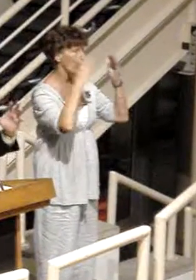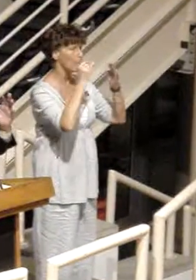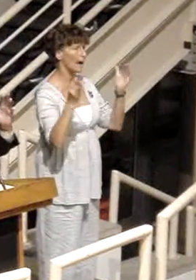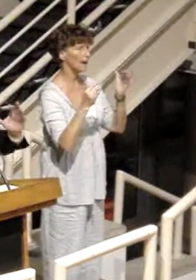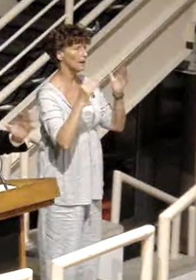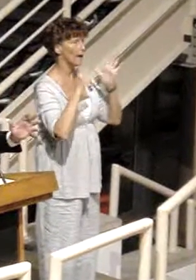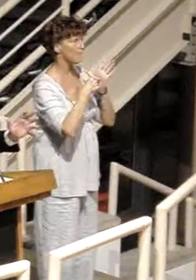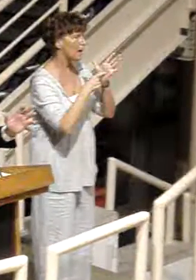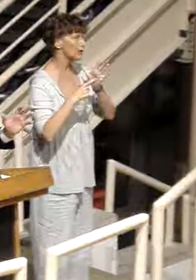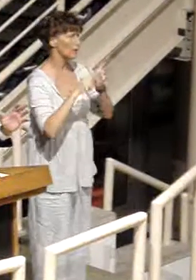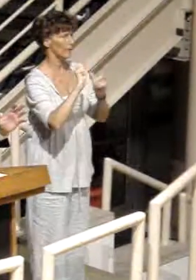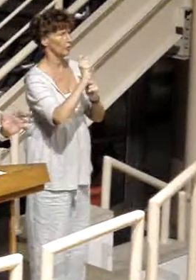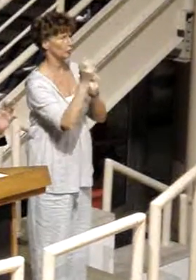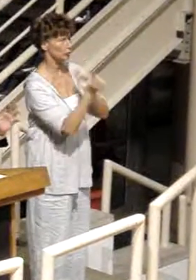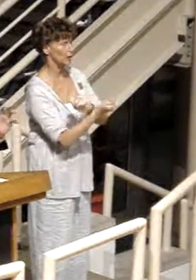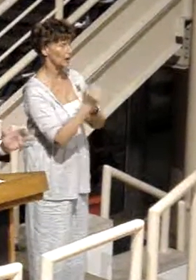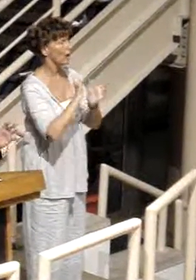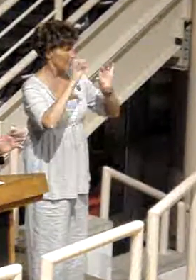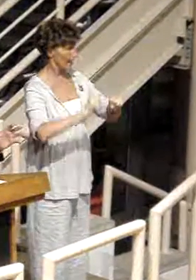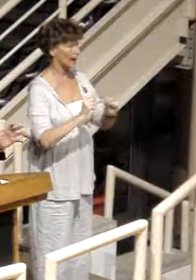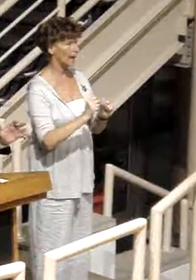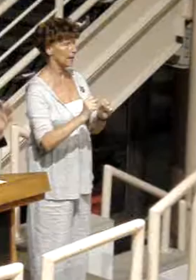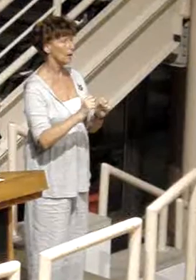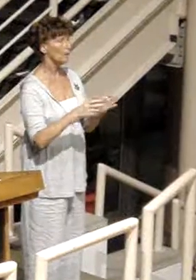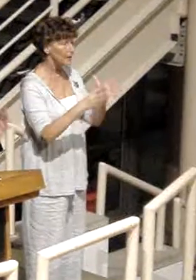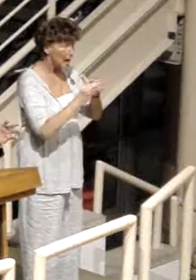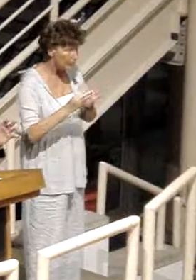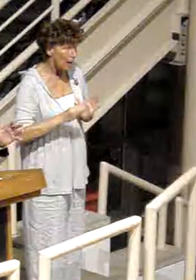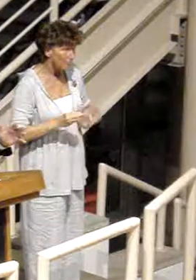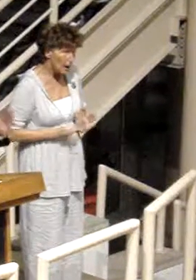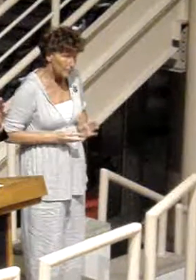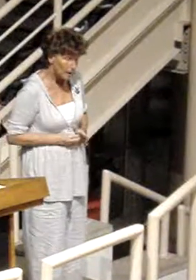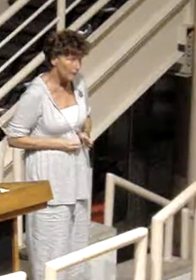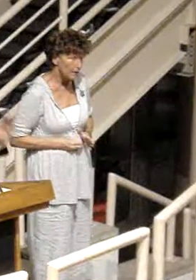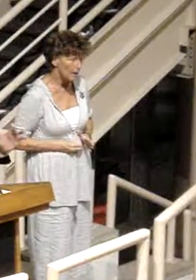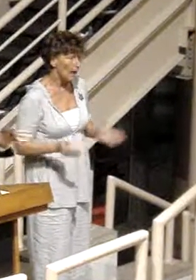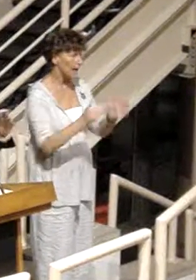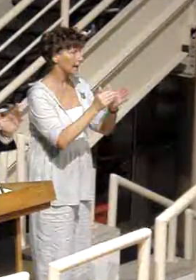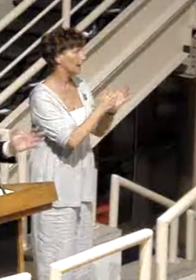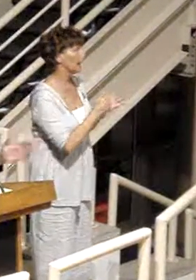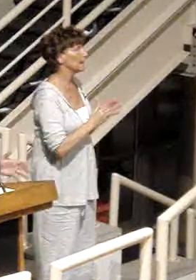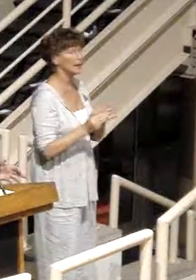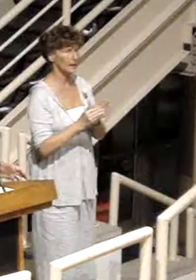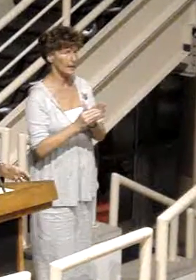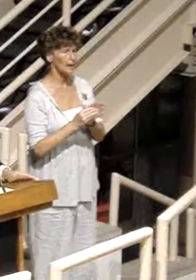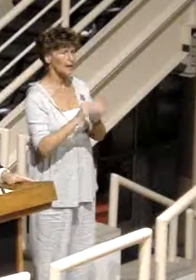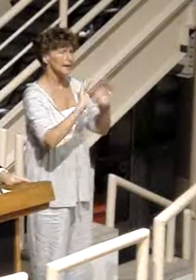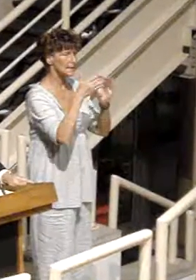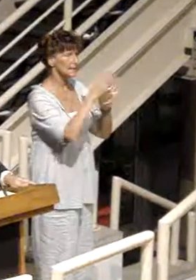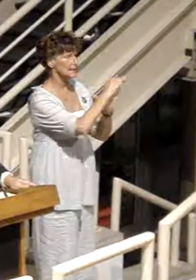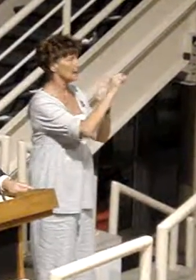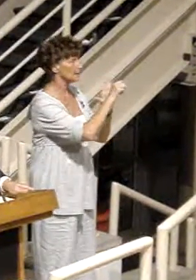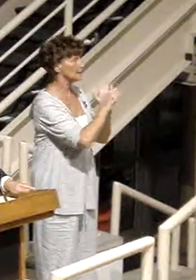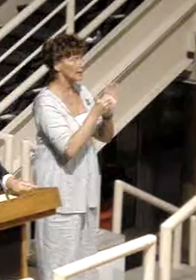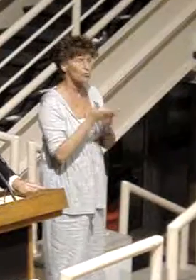model of social change that can be replicated in cities and states throughout the entire nation.